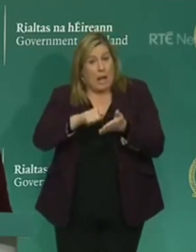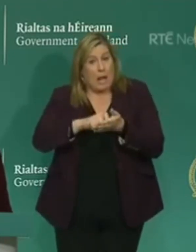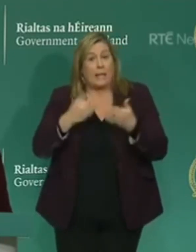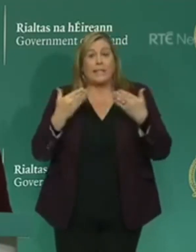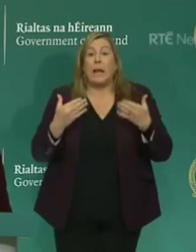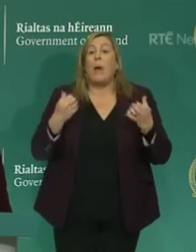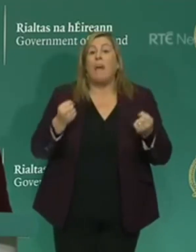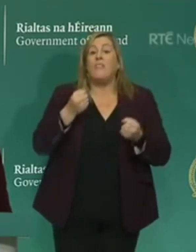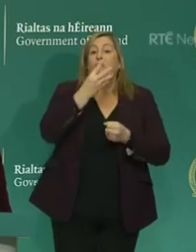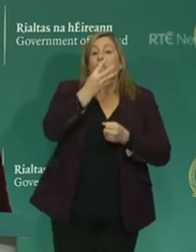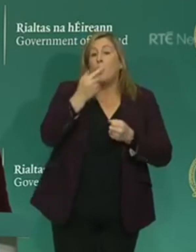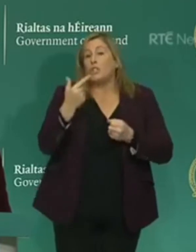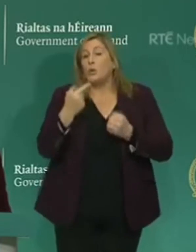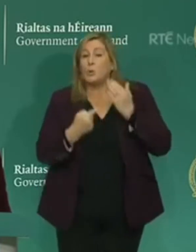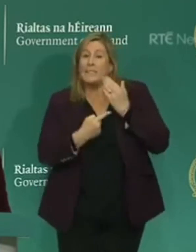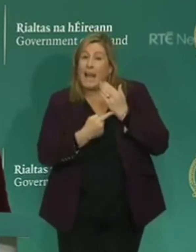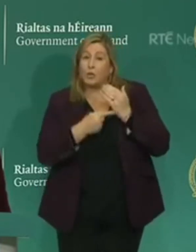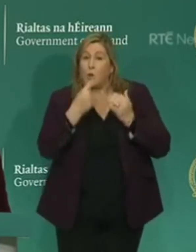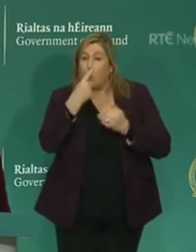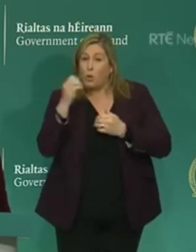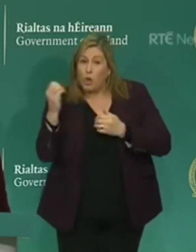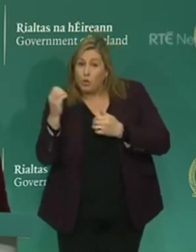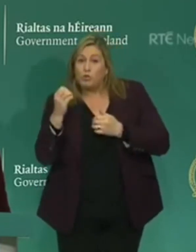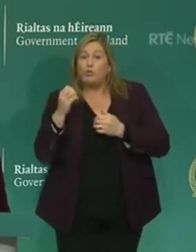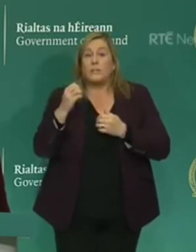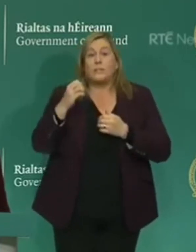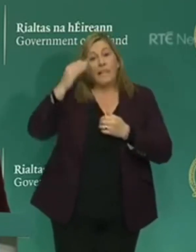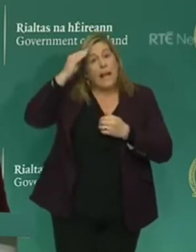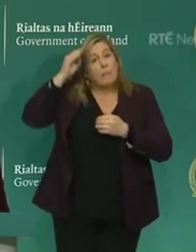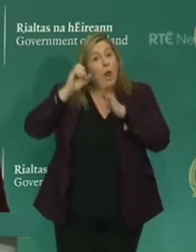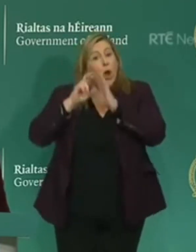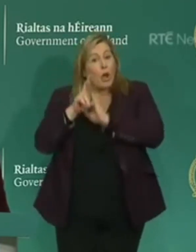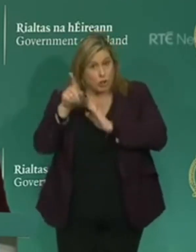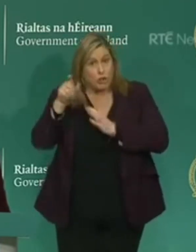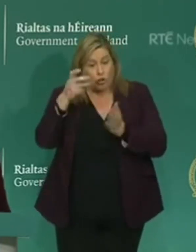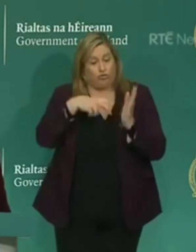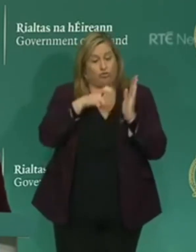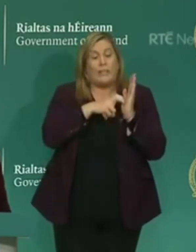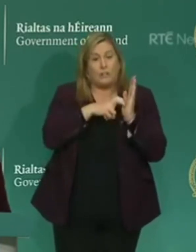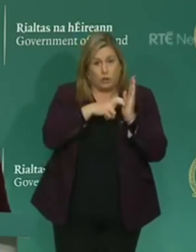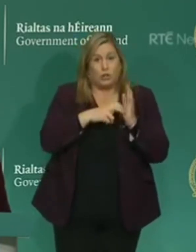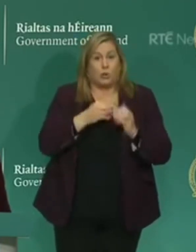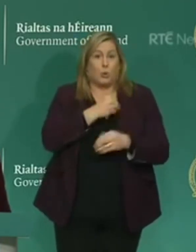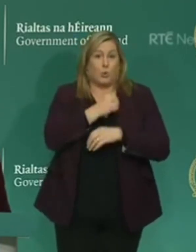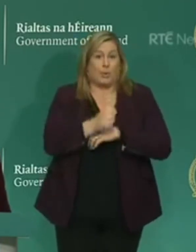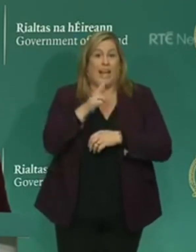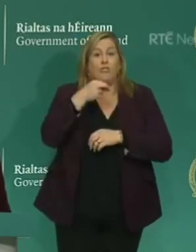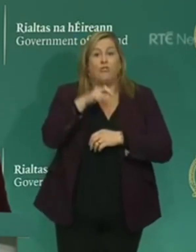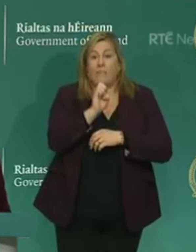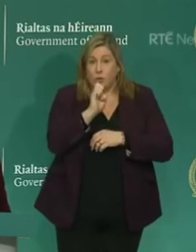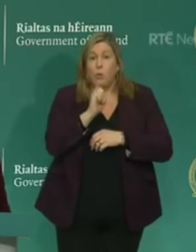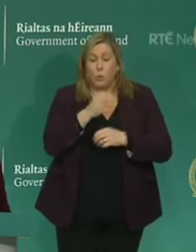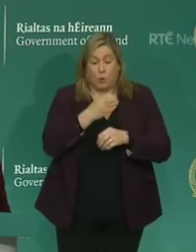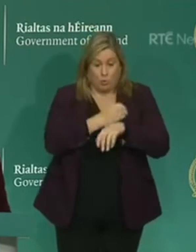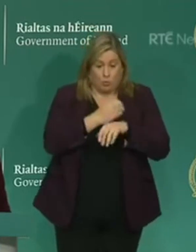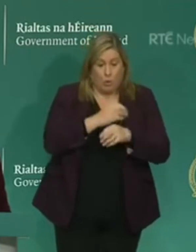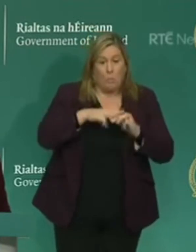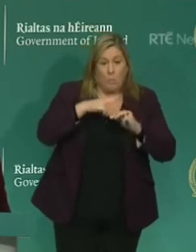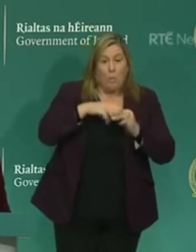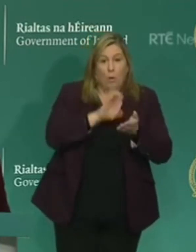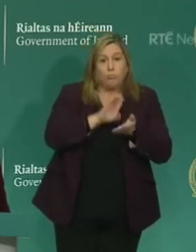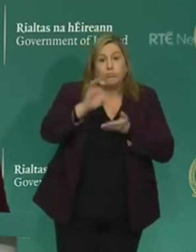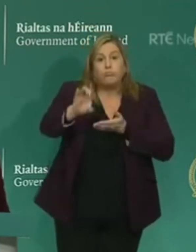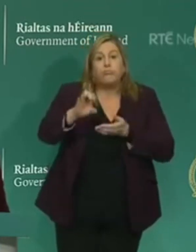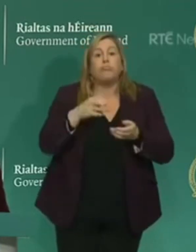42,100 employers registered with revenue for the scheme. Today, revenue has generated further refunds under the scheme